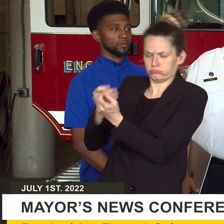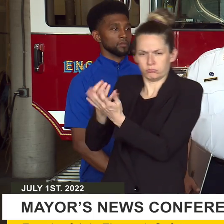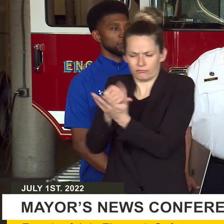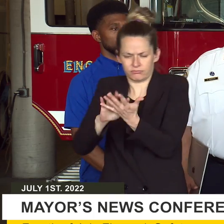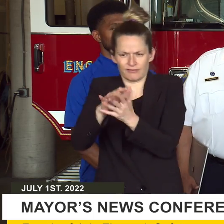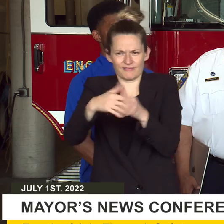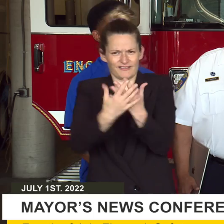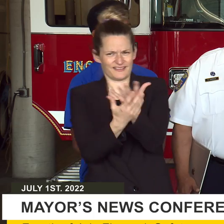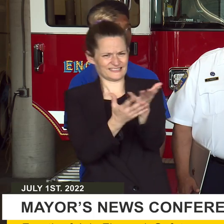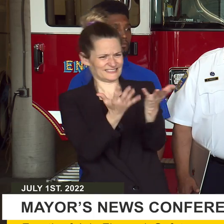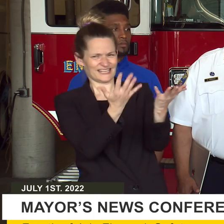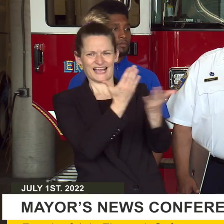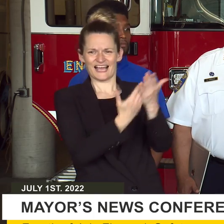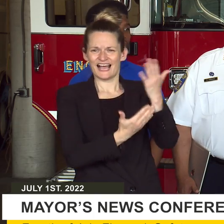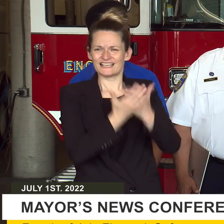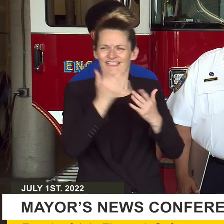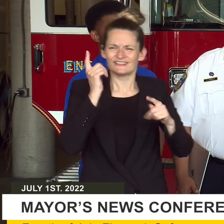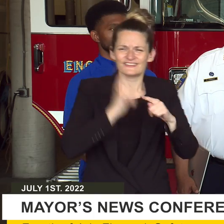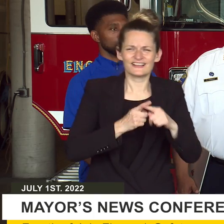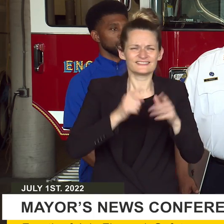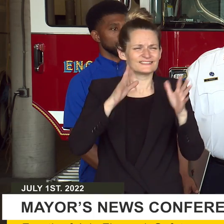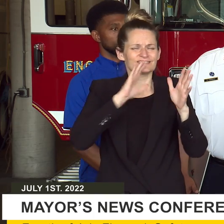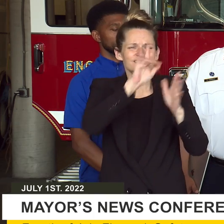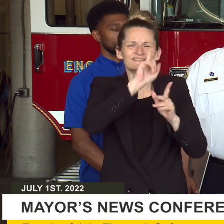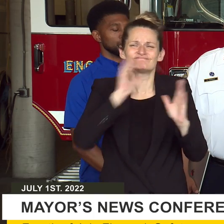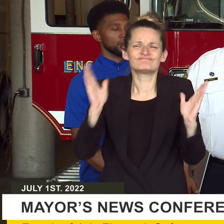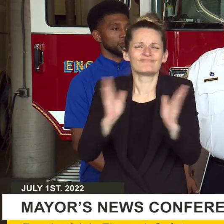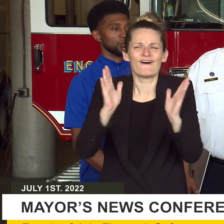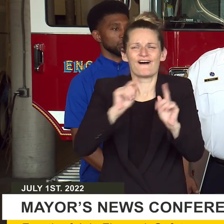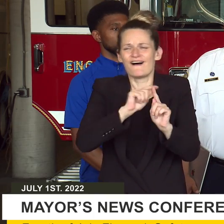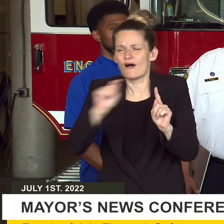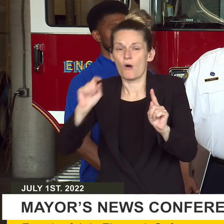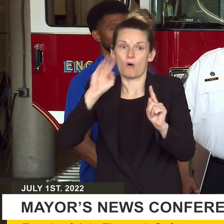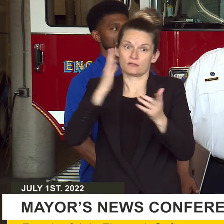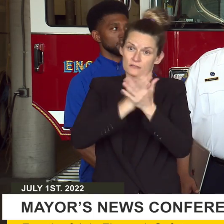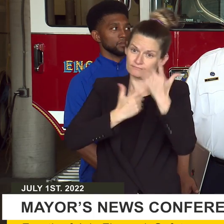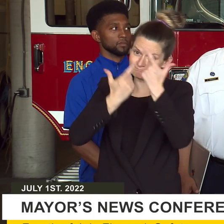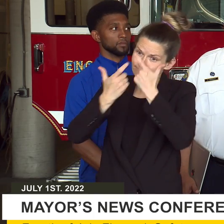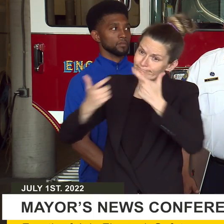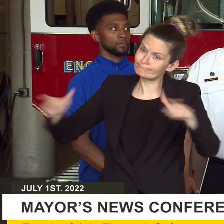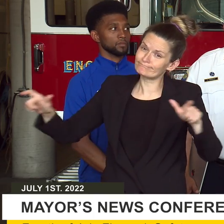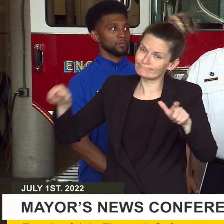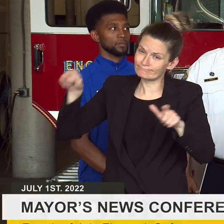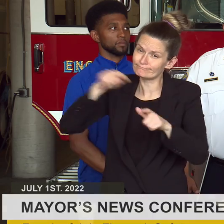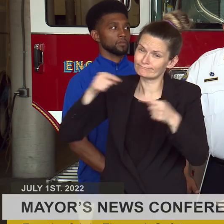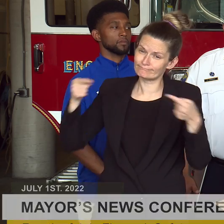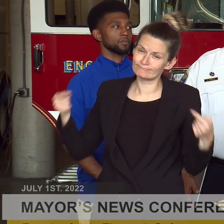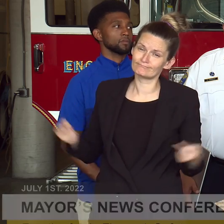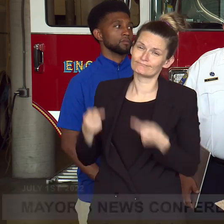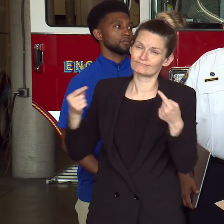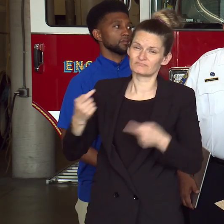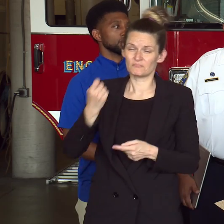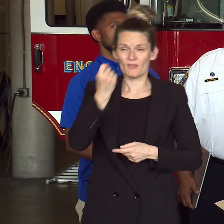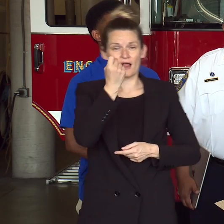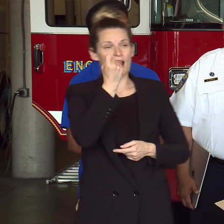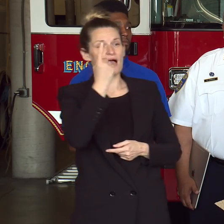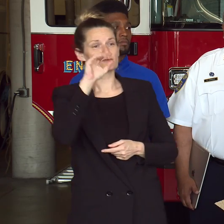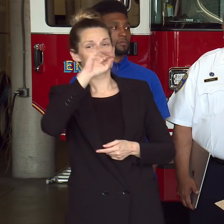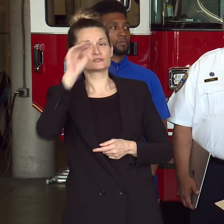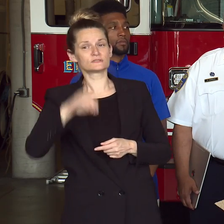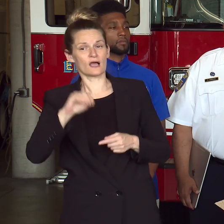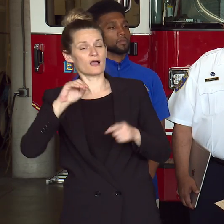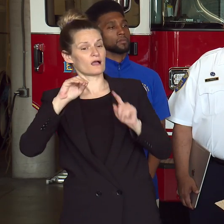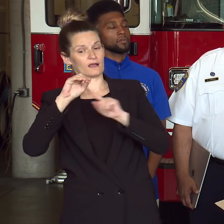from small and large contribute to 11% of emergency room treatments.